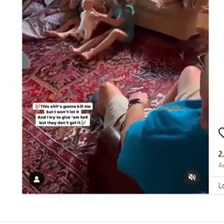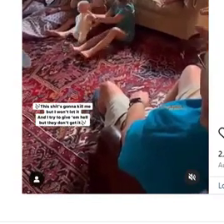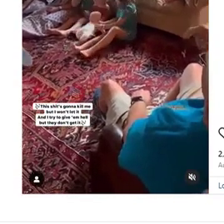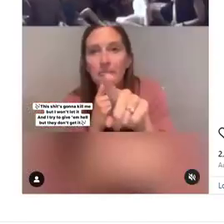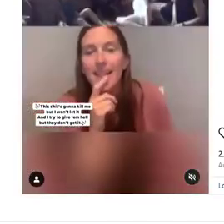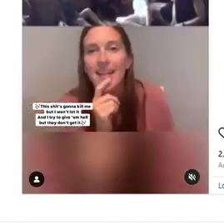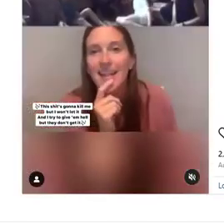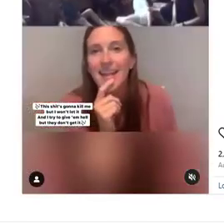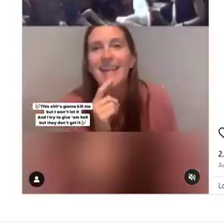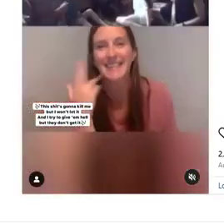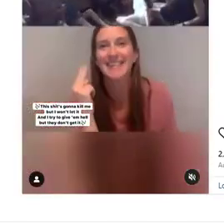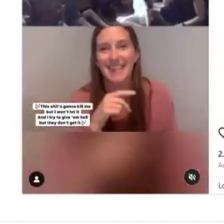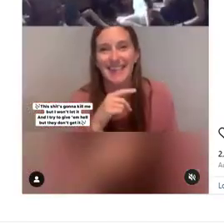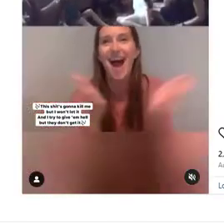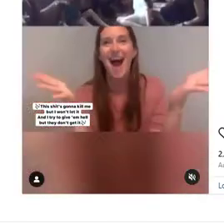There's Riley there.